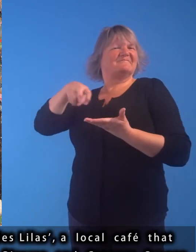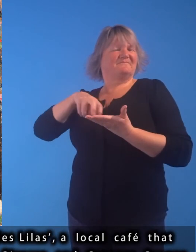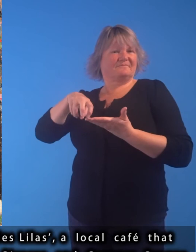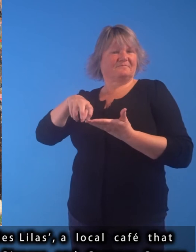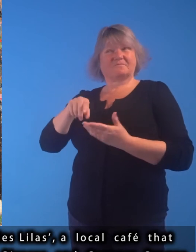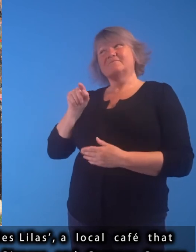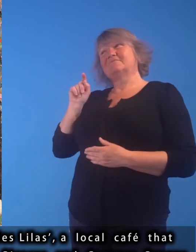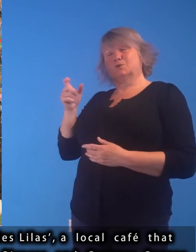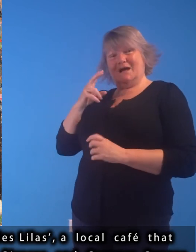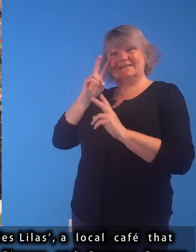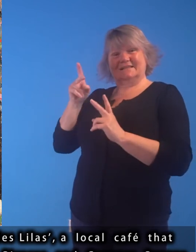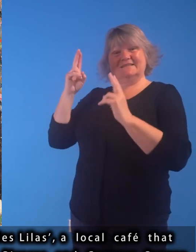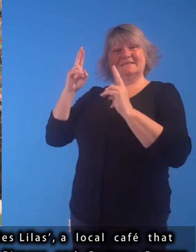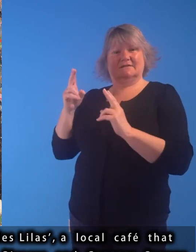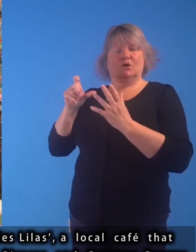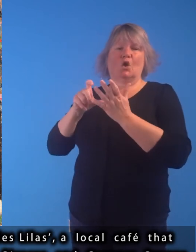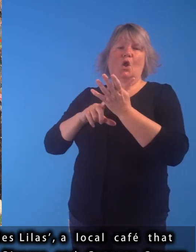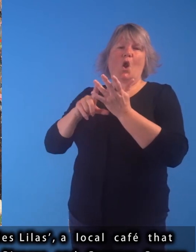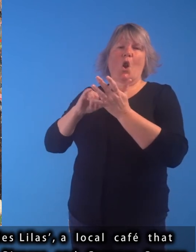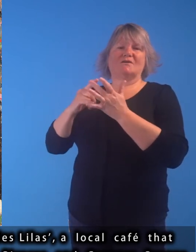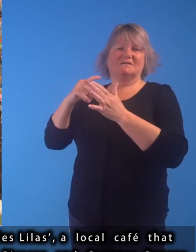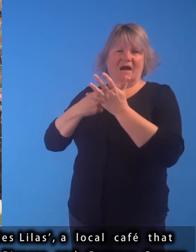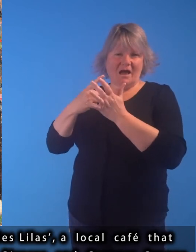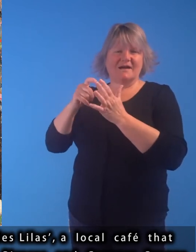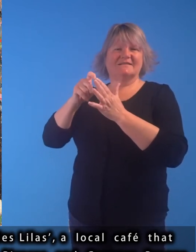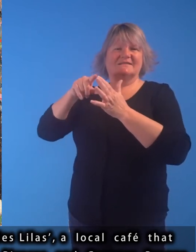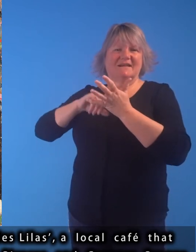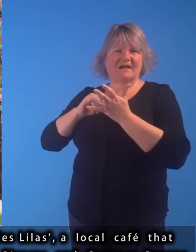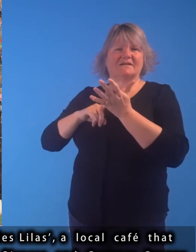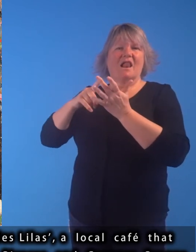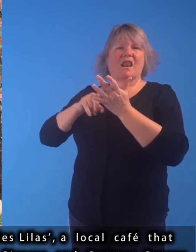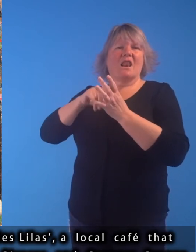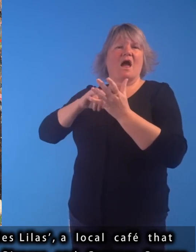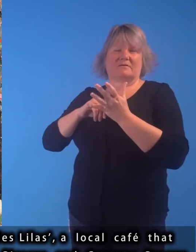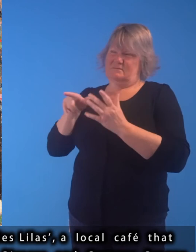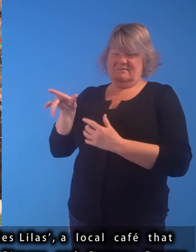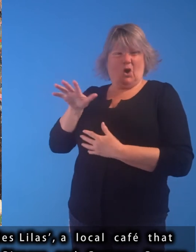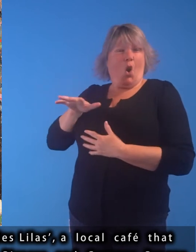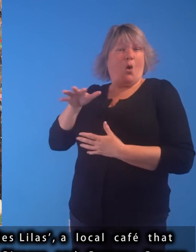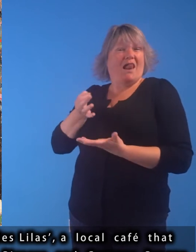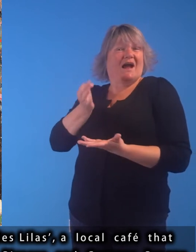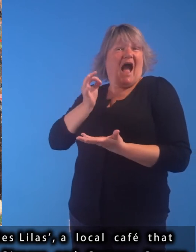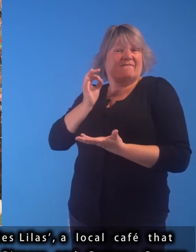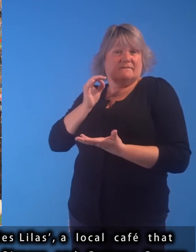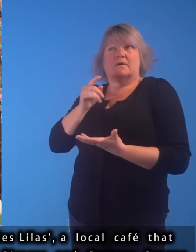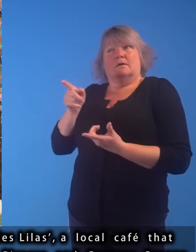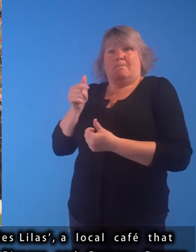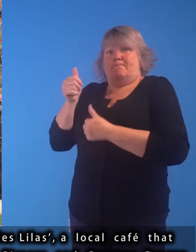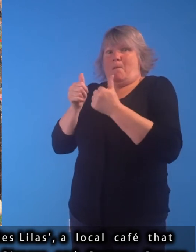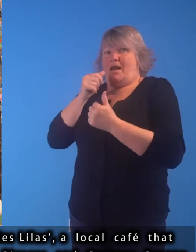She is shown, seated in the Closerie de Lilas, a local café that was popular with artists such as